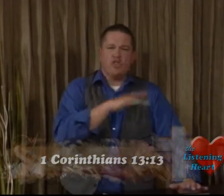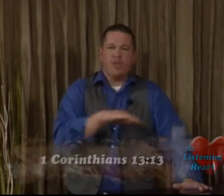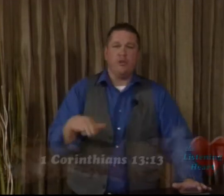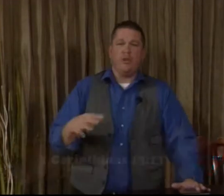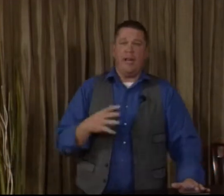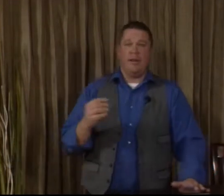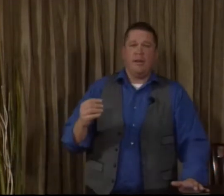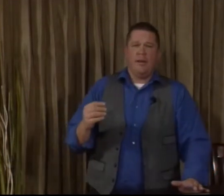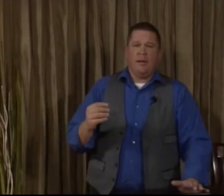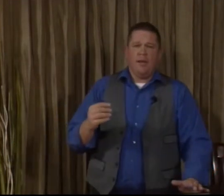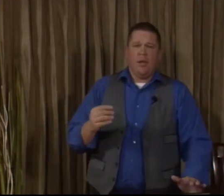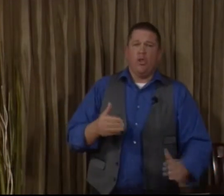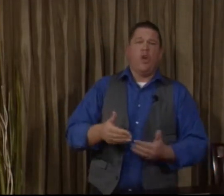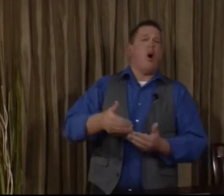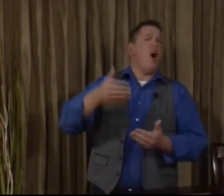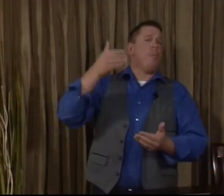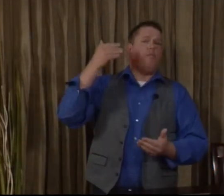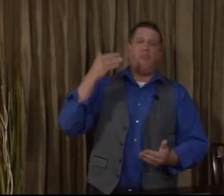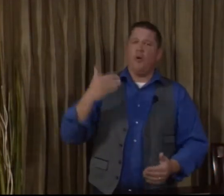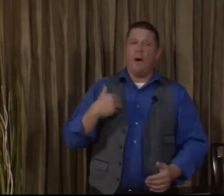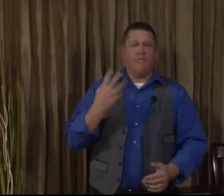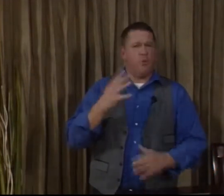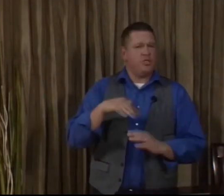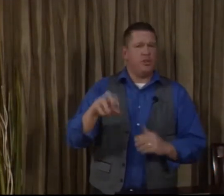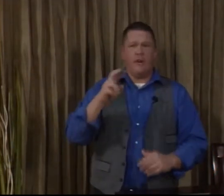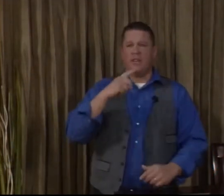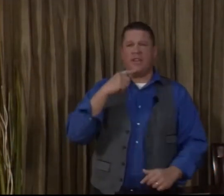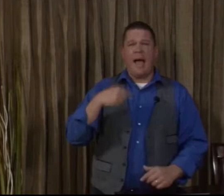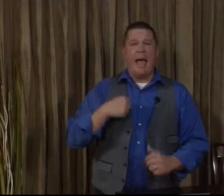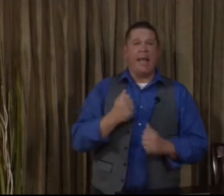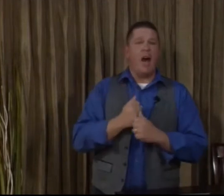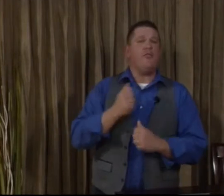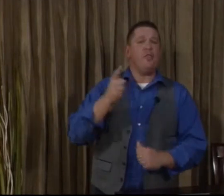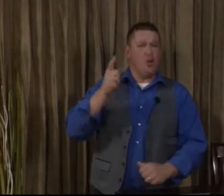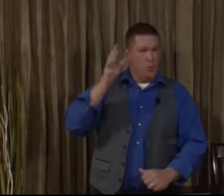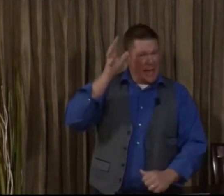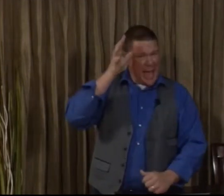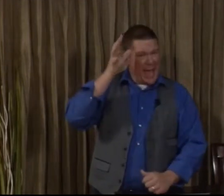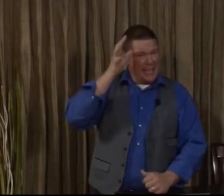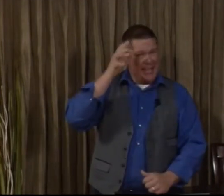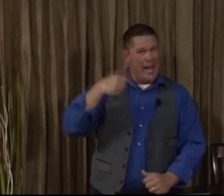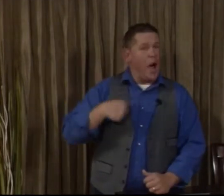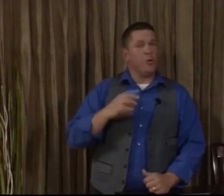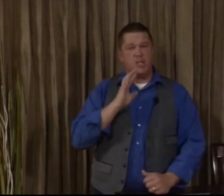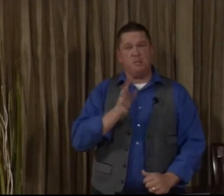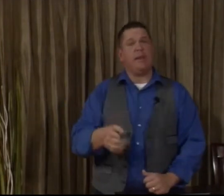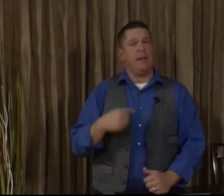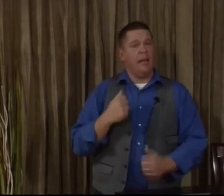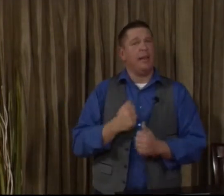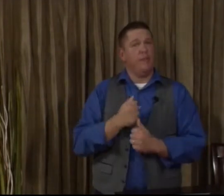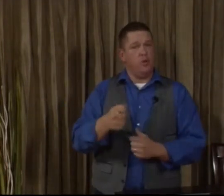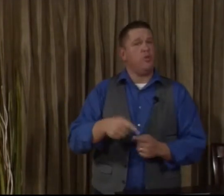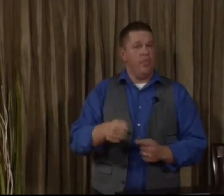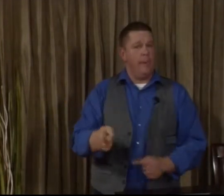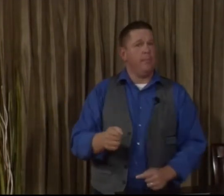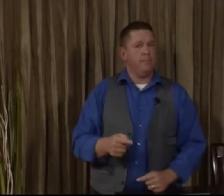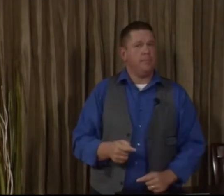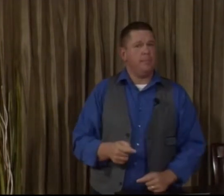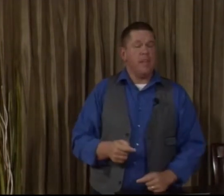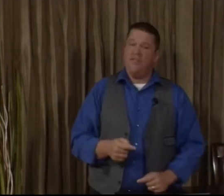children. And long before my four children ever said, I love you, daddy, I was speaking I love you to them. In